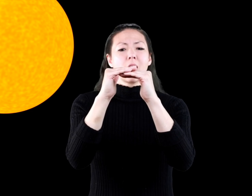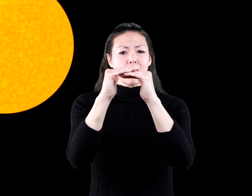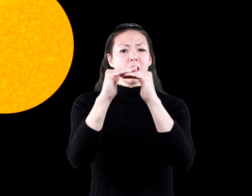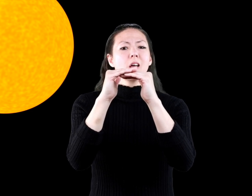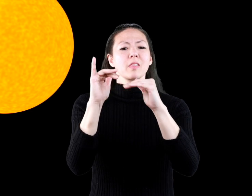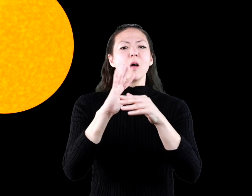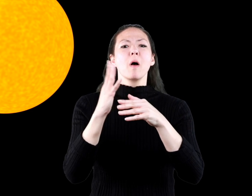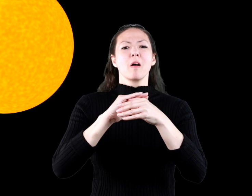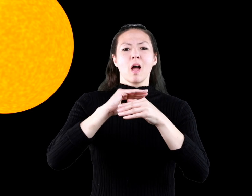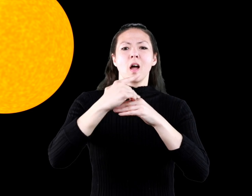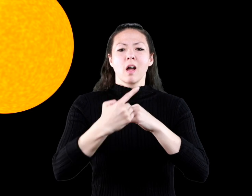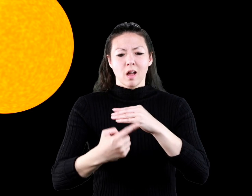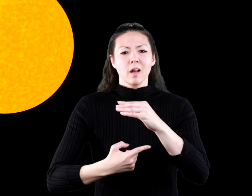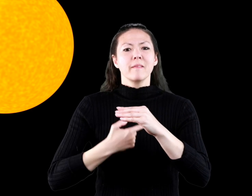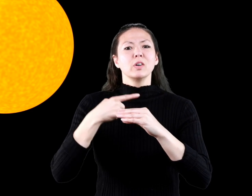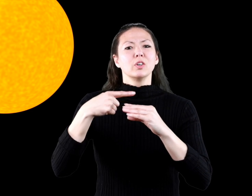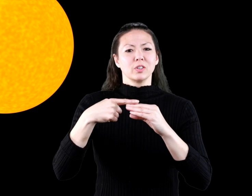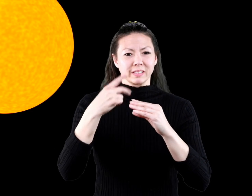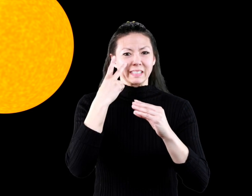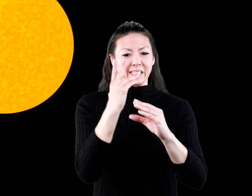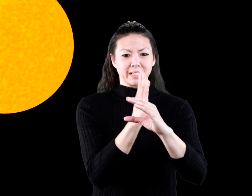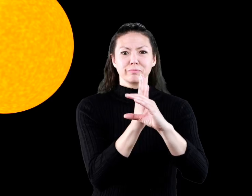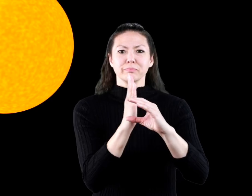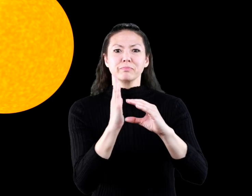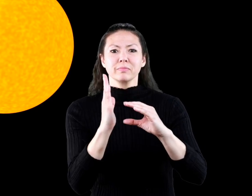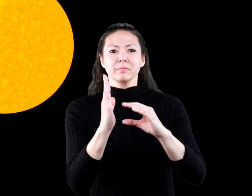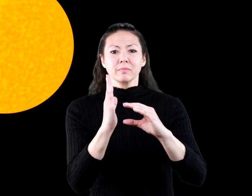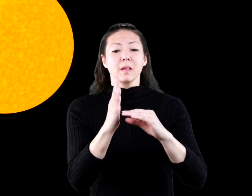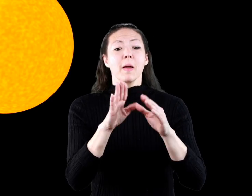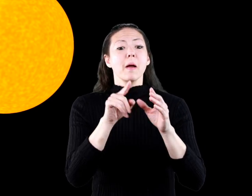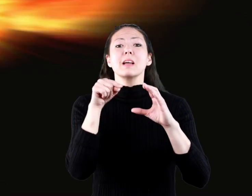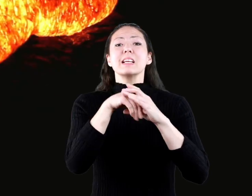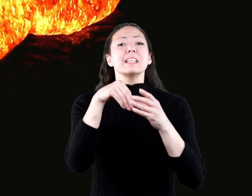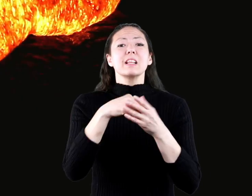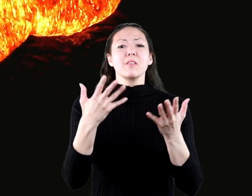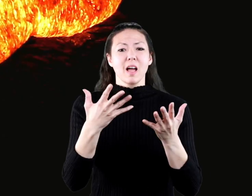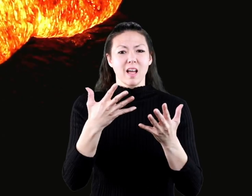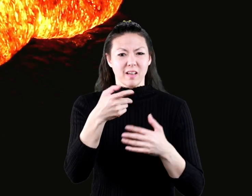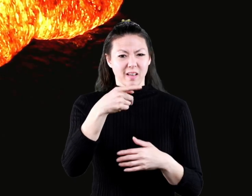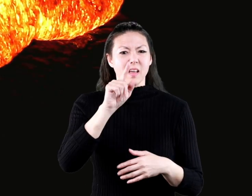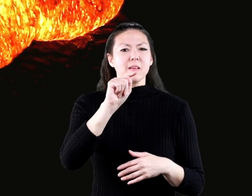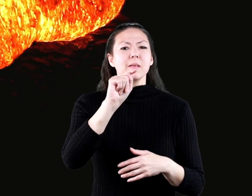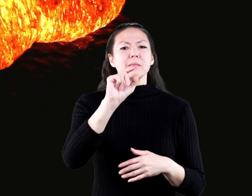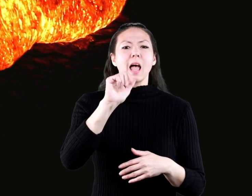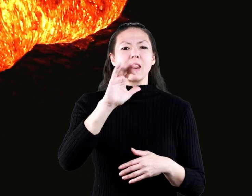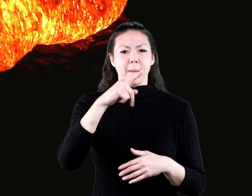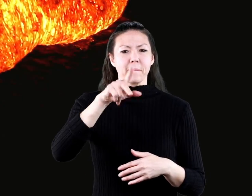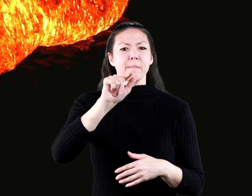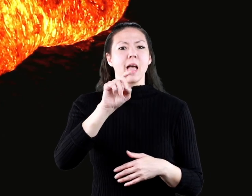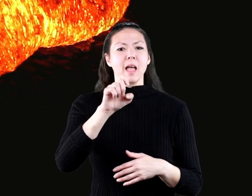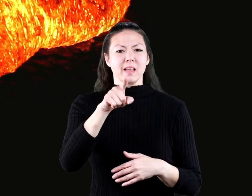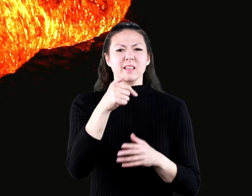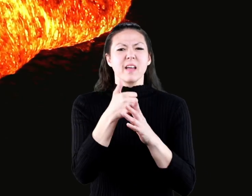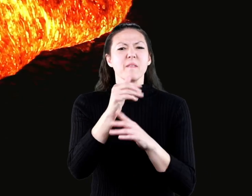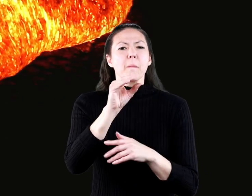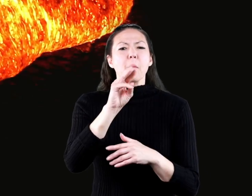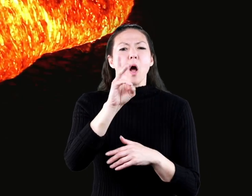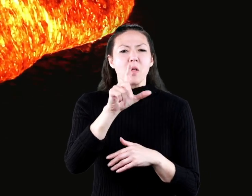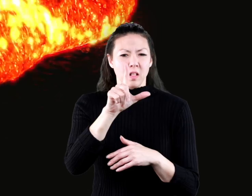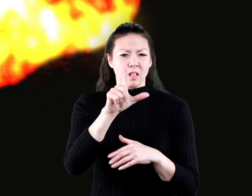ginormous plates which cover the earth. Beneath these tectonic plates, deep down in the bowels